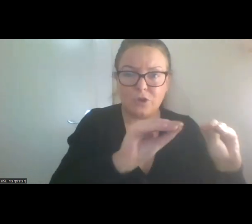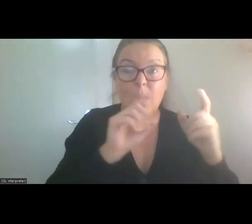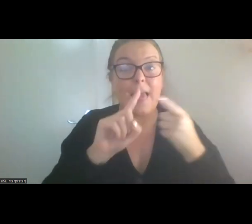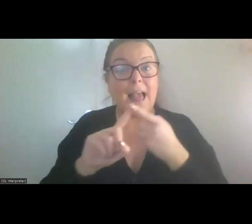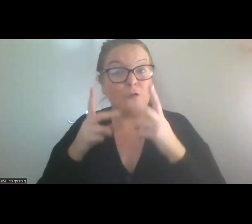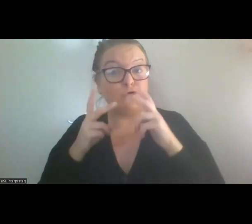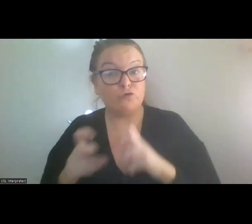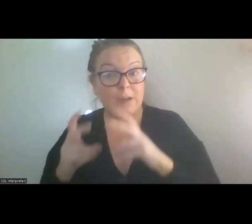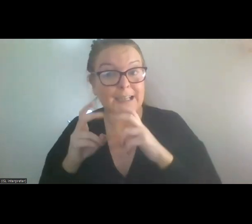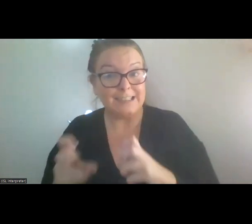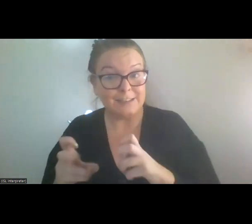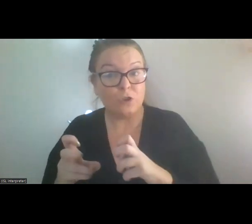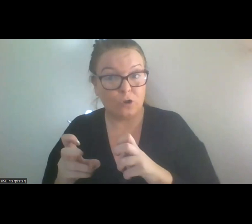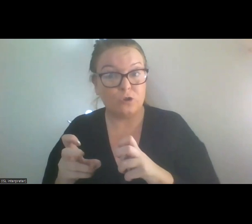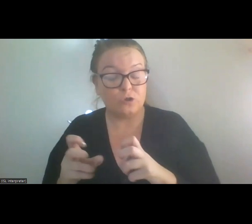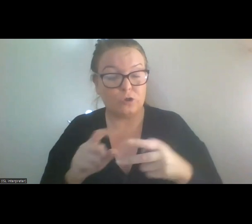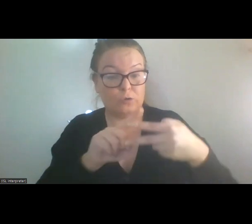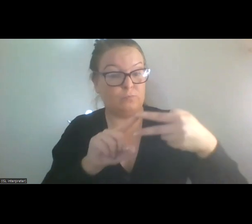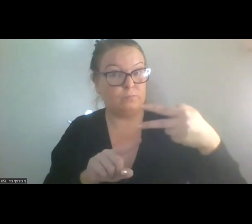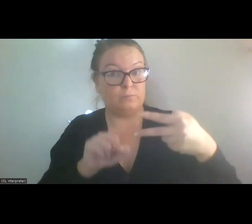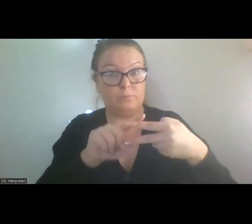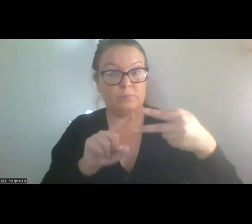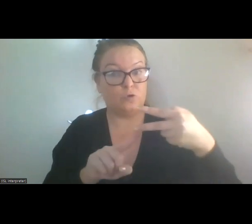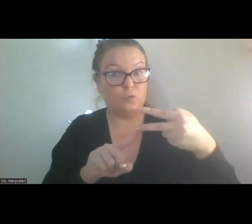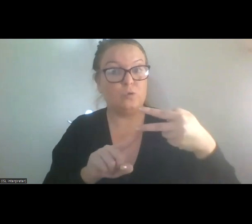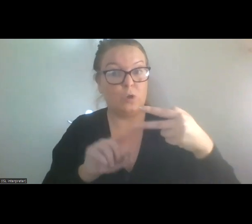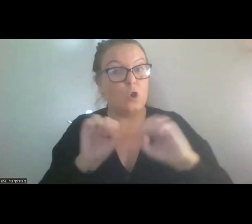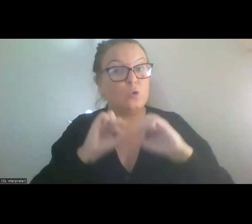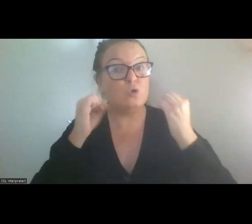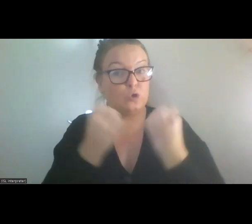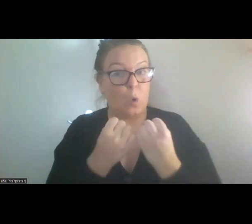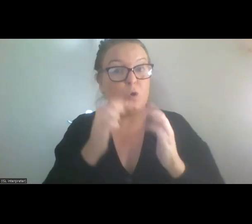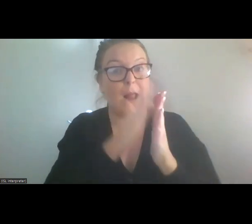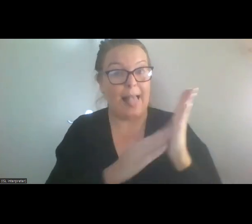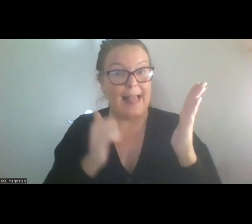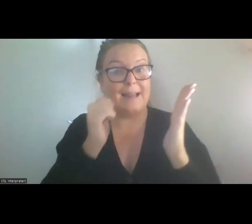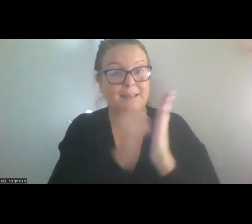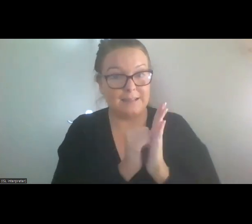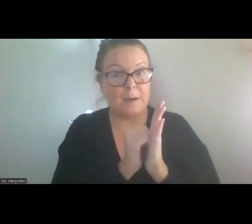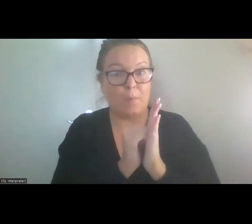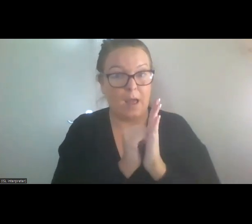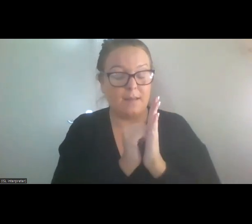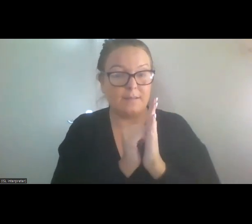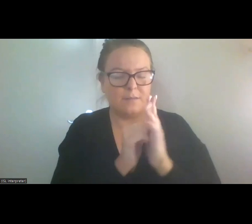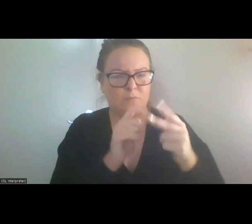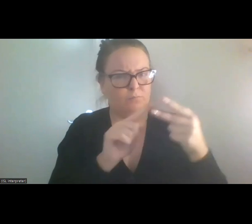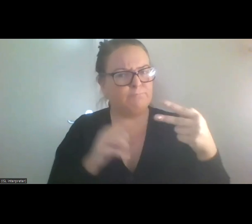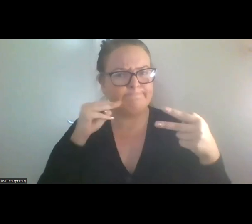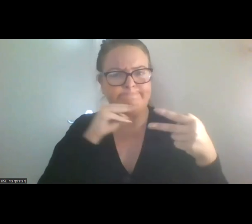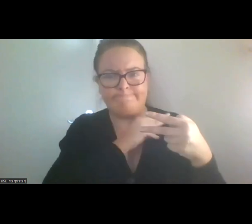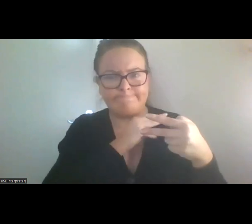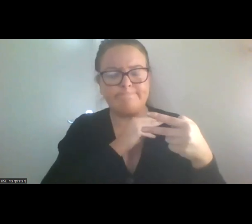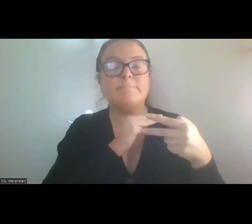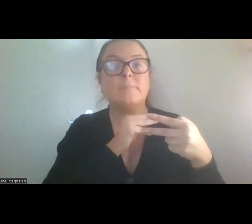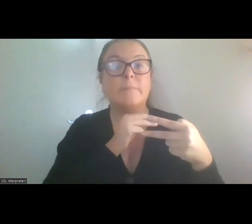are two of our social enterprises cornerstones. And though